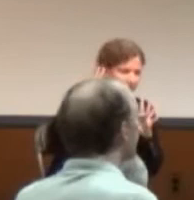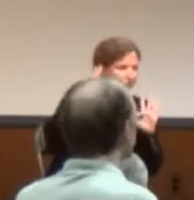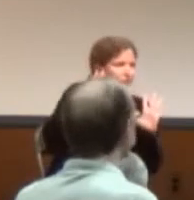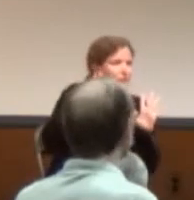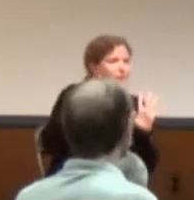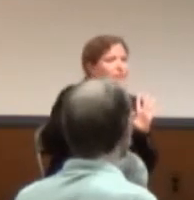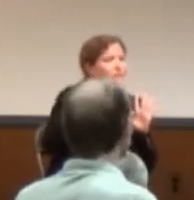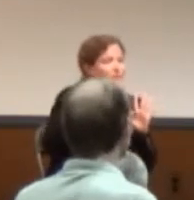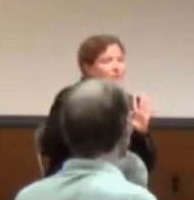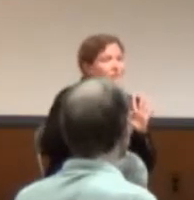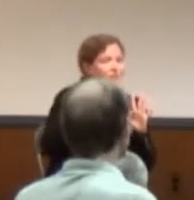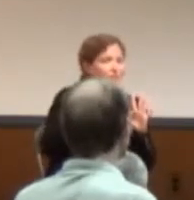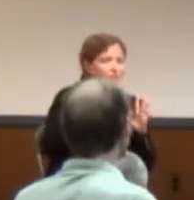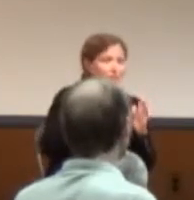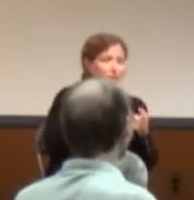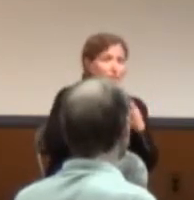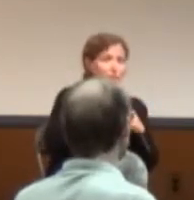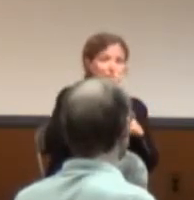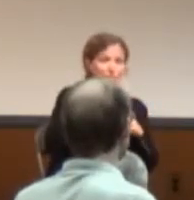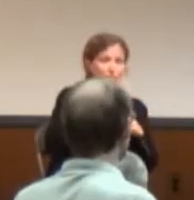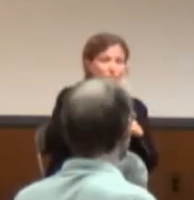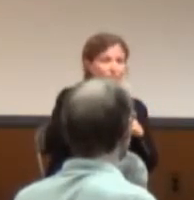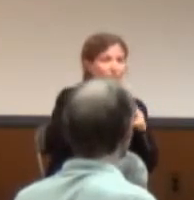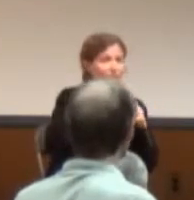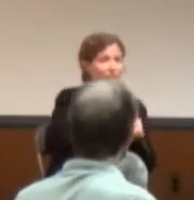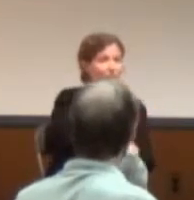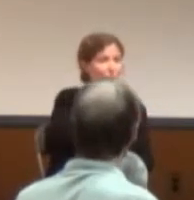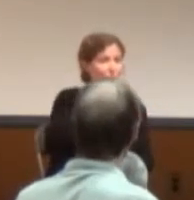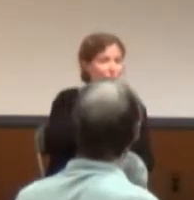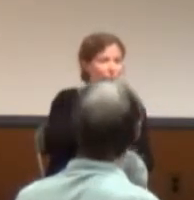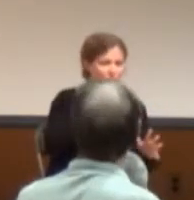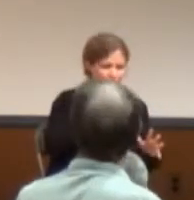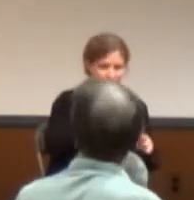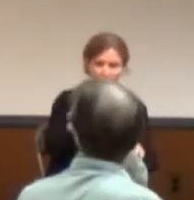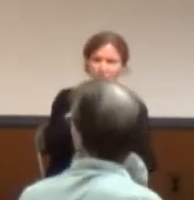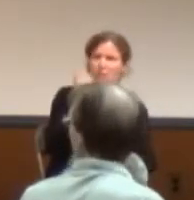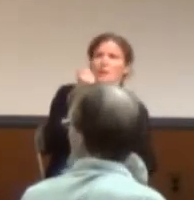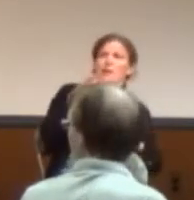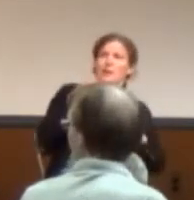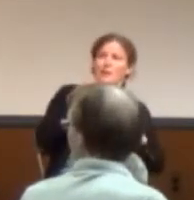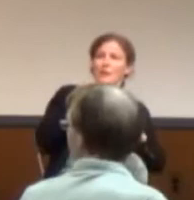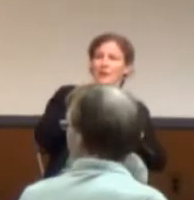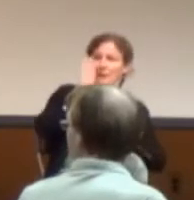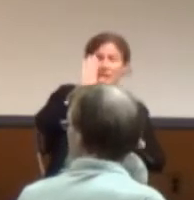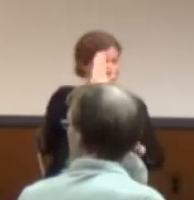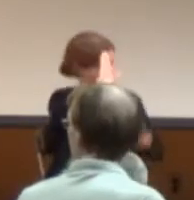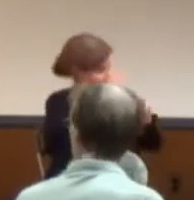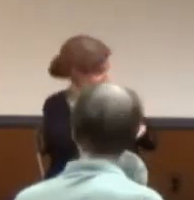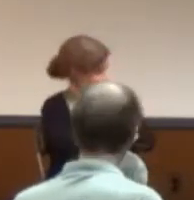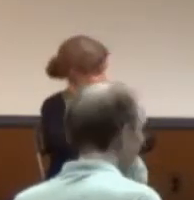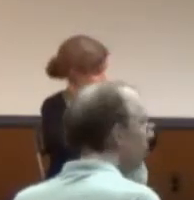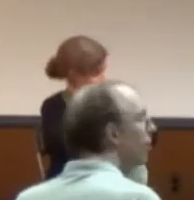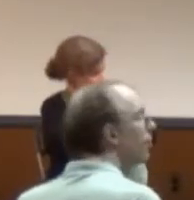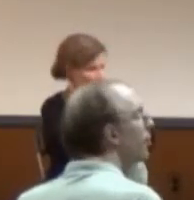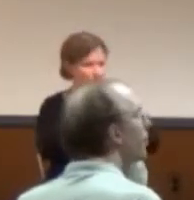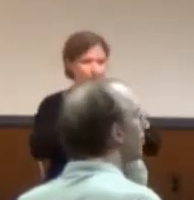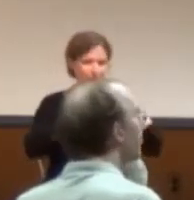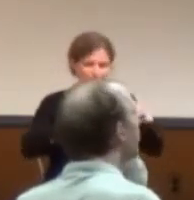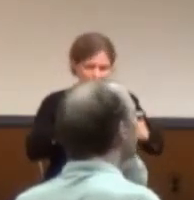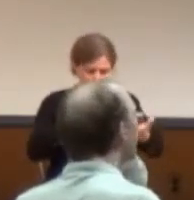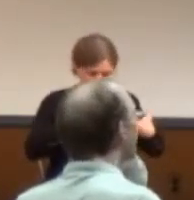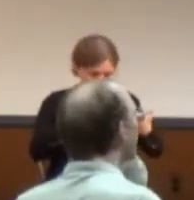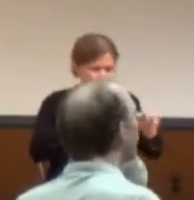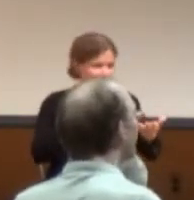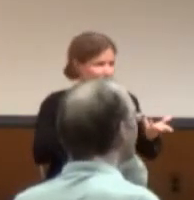a really awkward conversation on my friend's birthday. Oh, my gosh. Hello. Hello. I saw you on TV. Um,